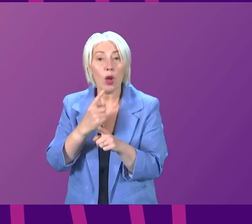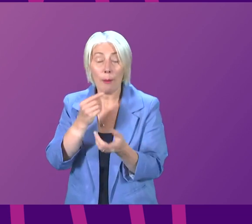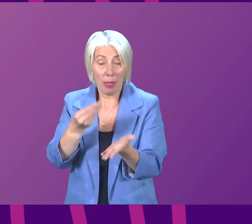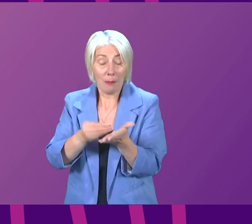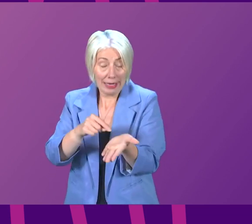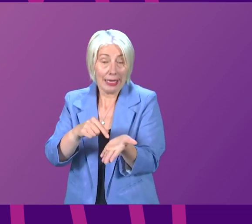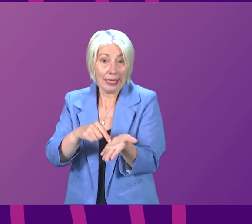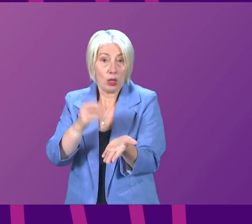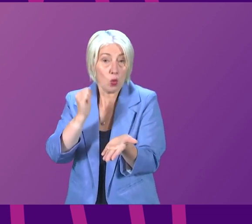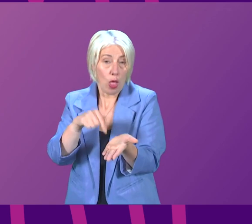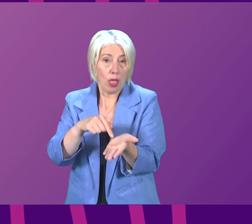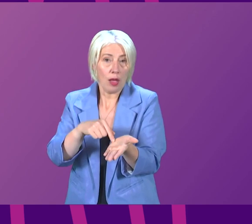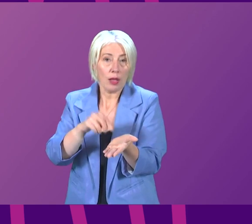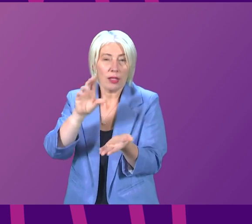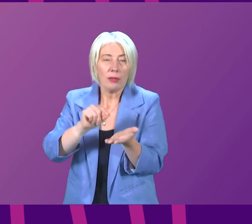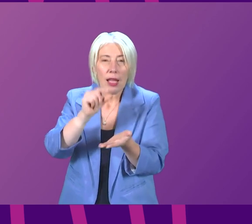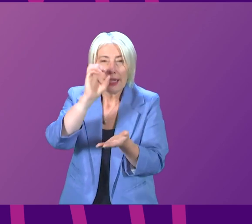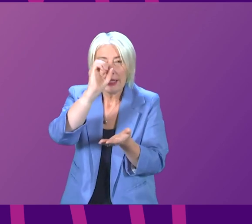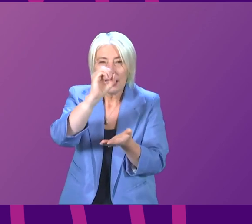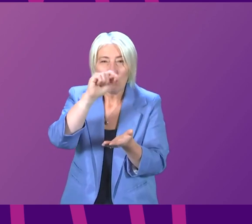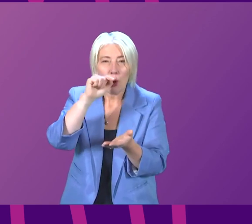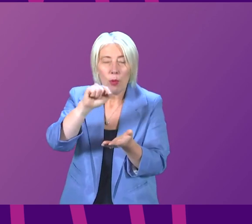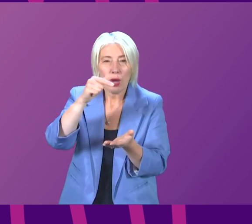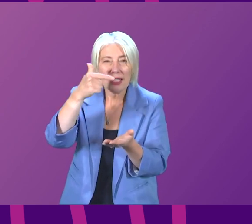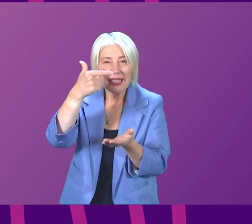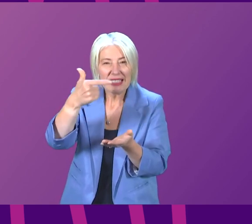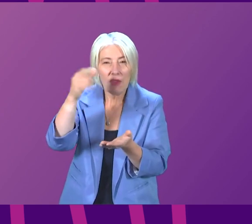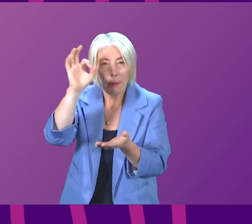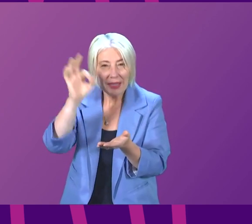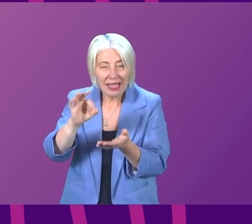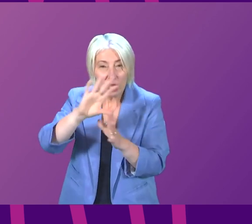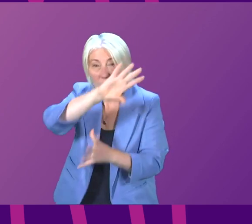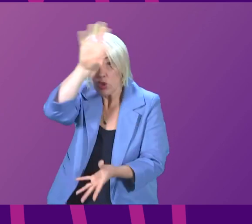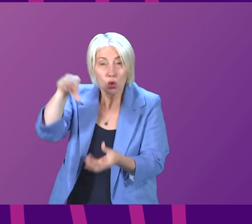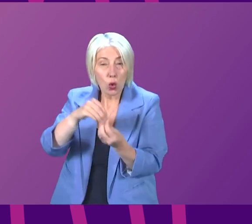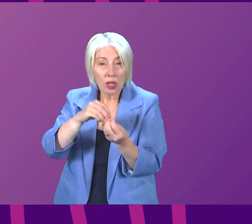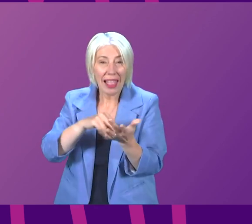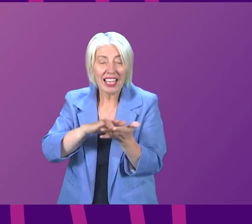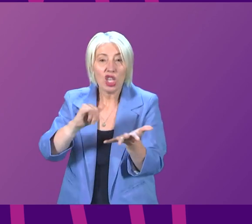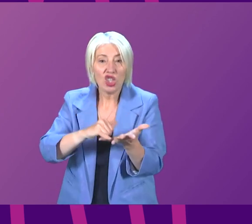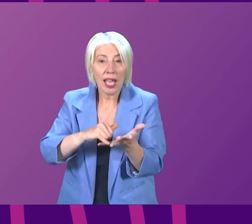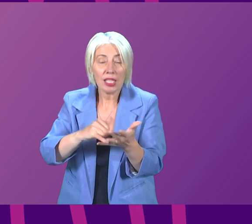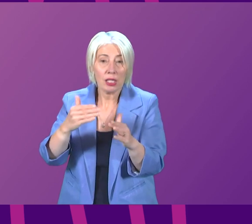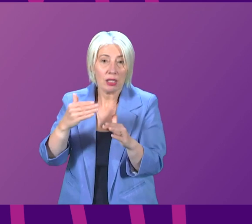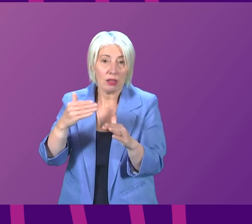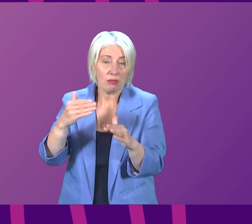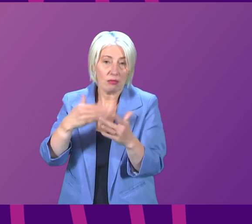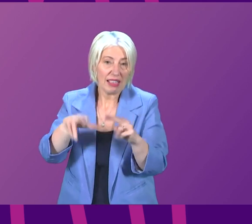money is less than 0.7% of total NHS workforce